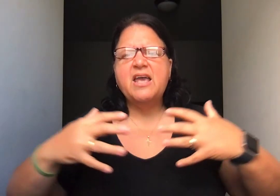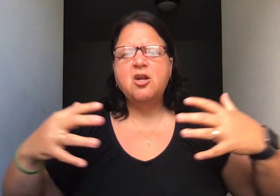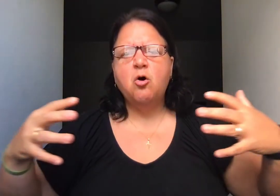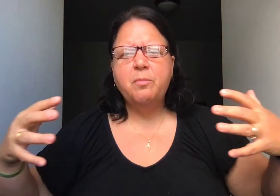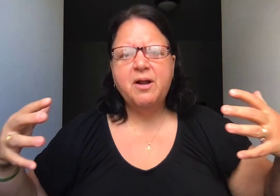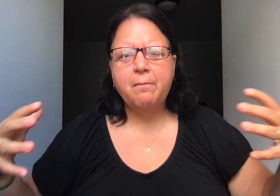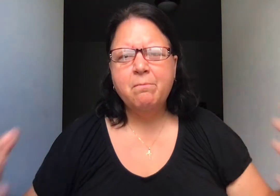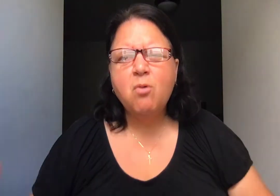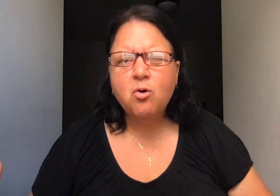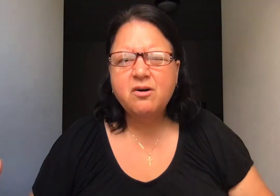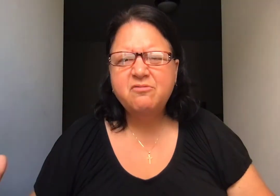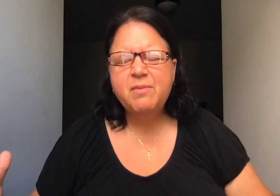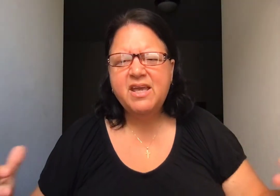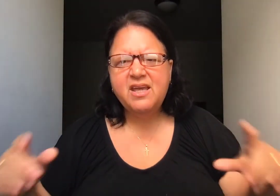can open up more of him.